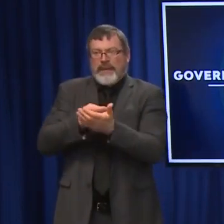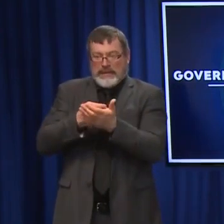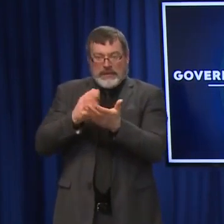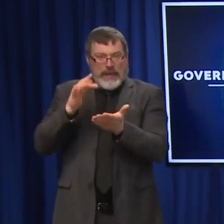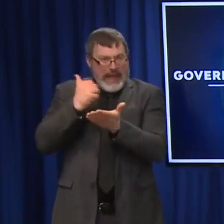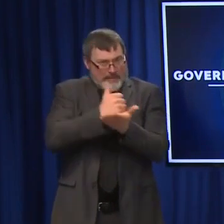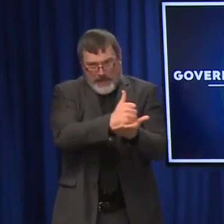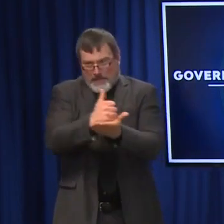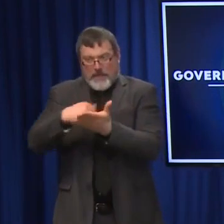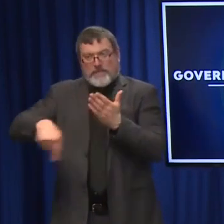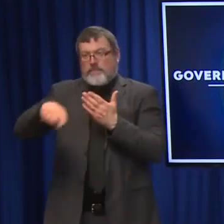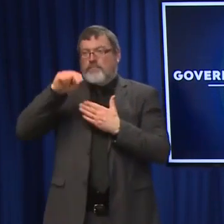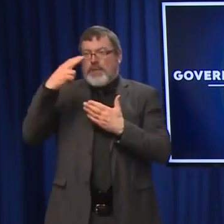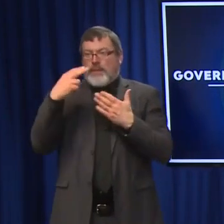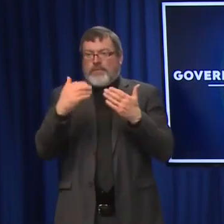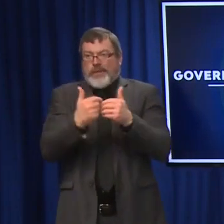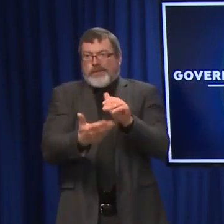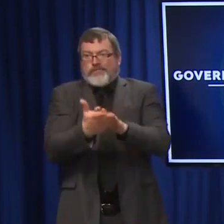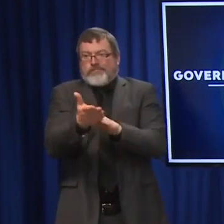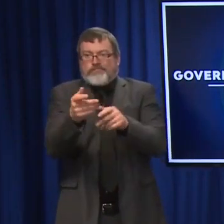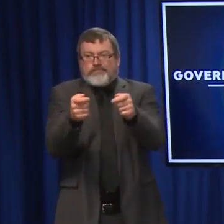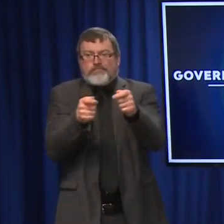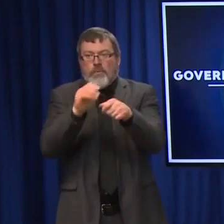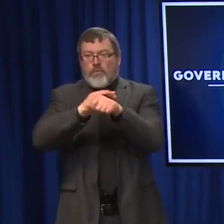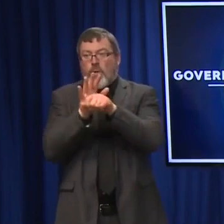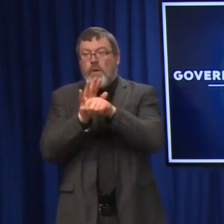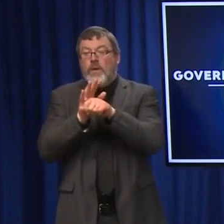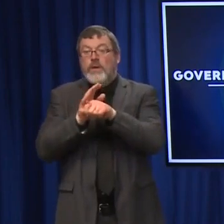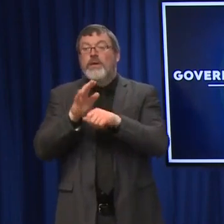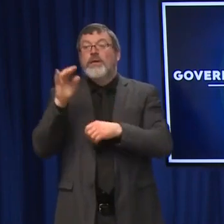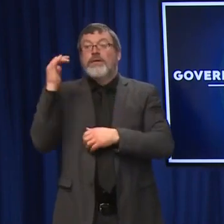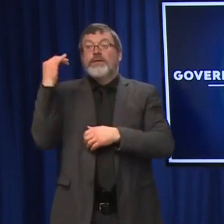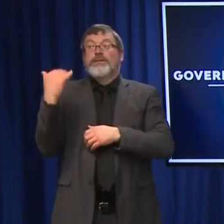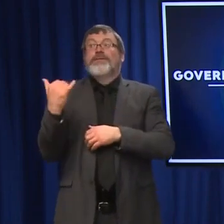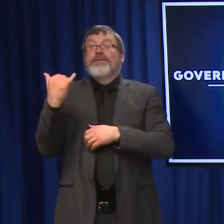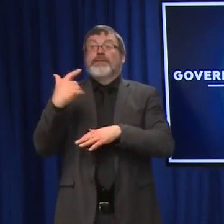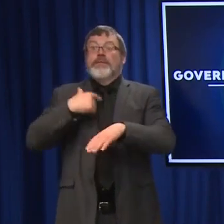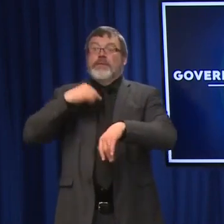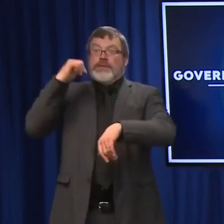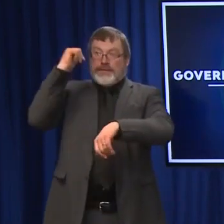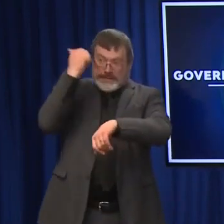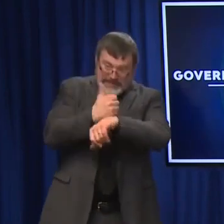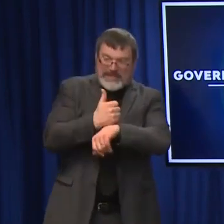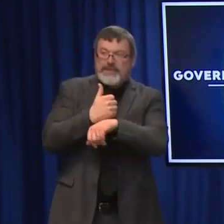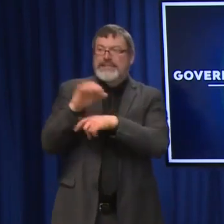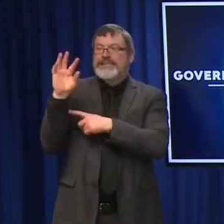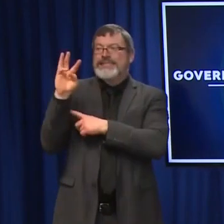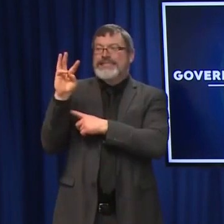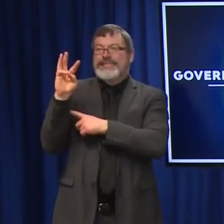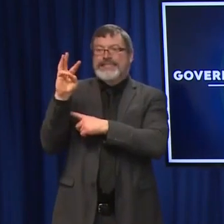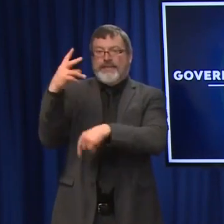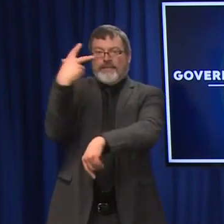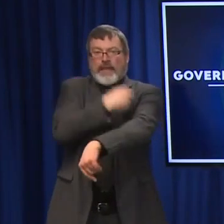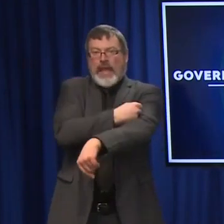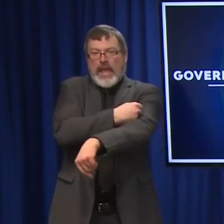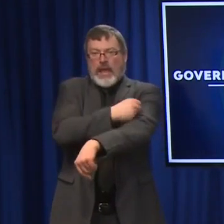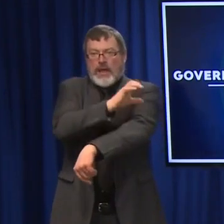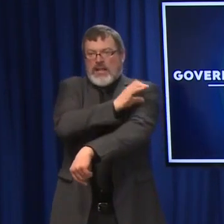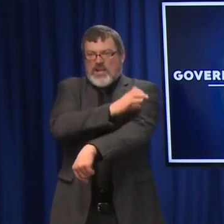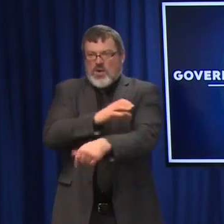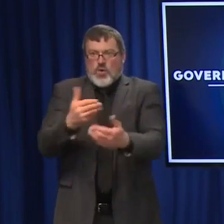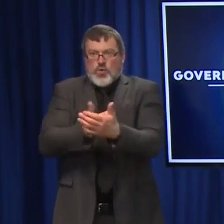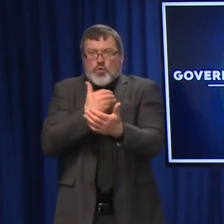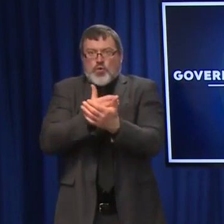the bigger items in there are new vaccination sites. Six new fixed vaccination sites that will administer booster and